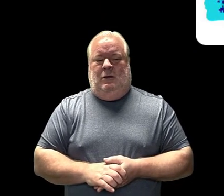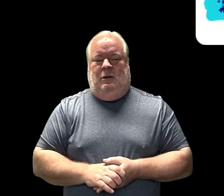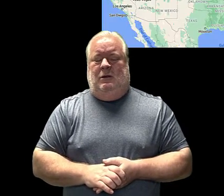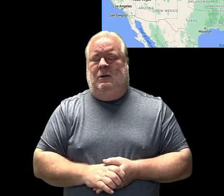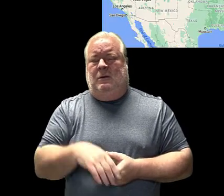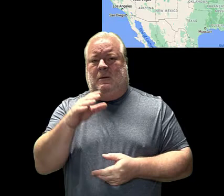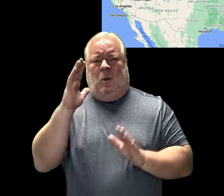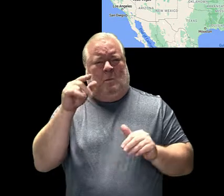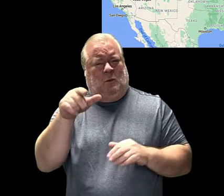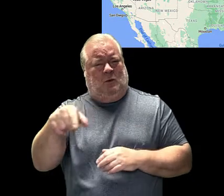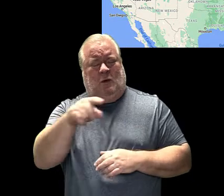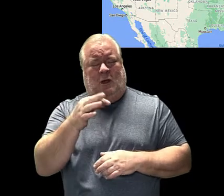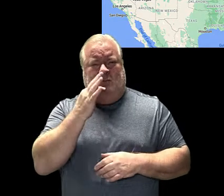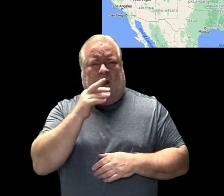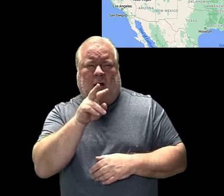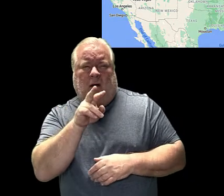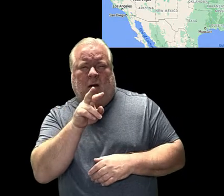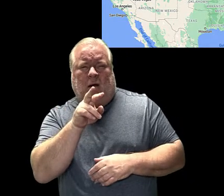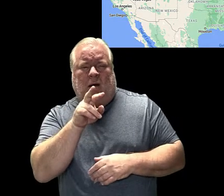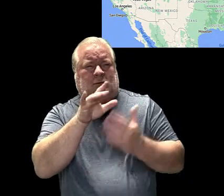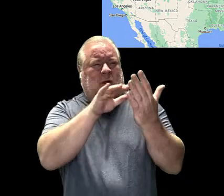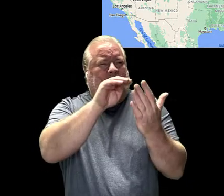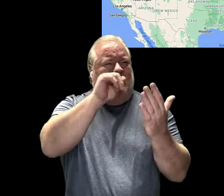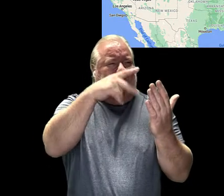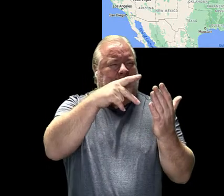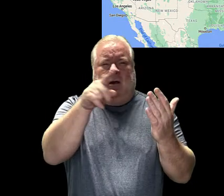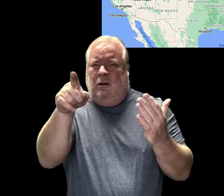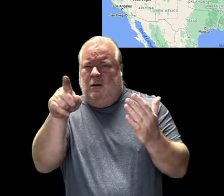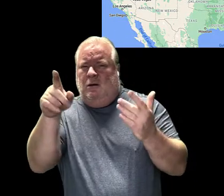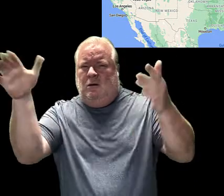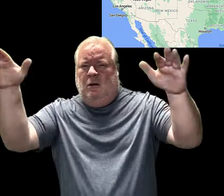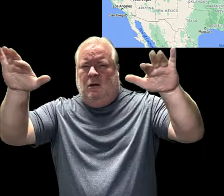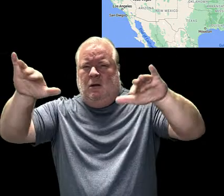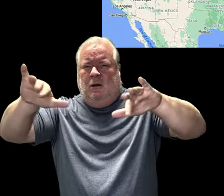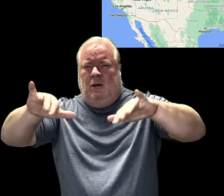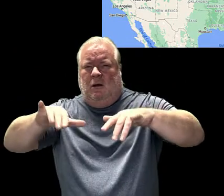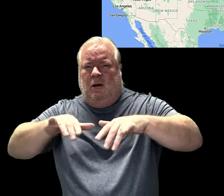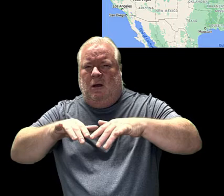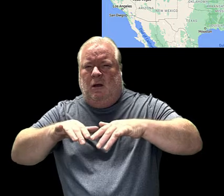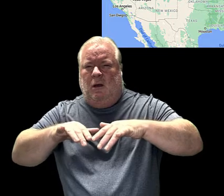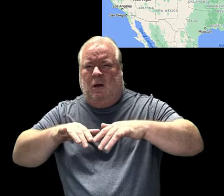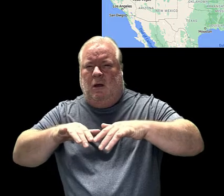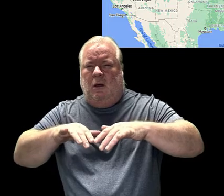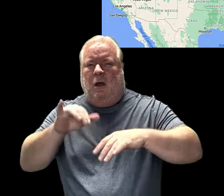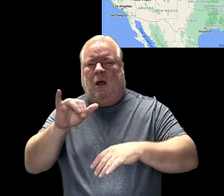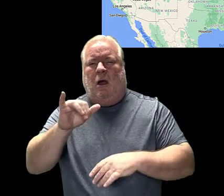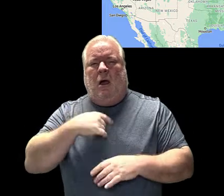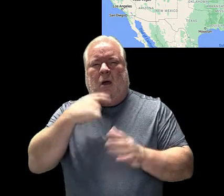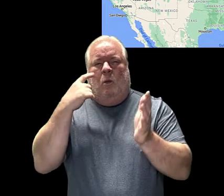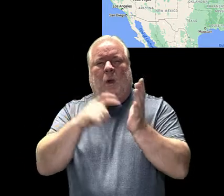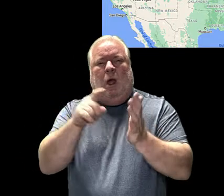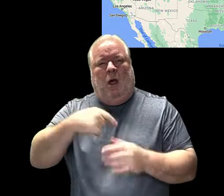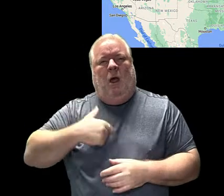I hope some of you recognized where she is at right away. And I also hope some of you have visited this